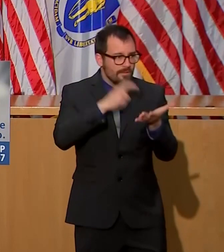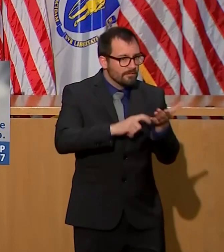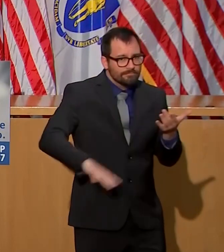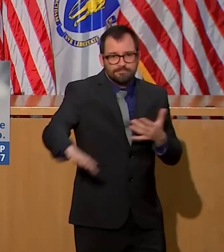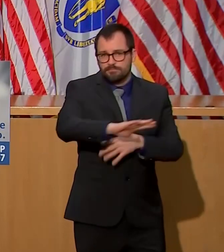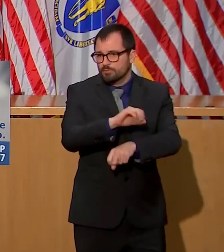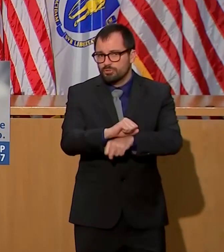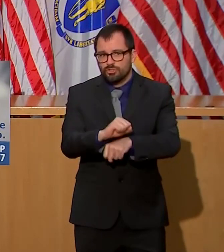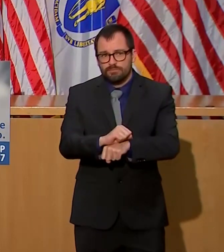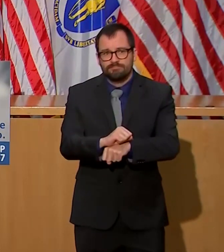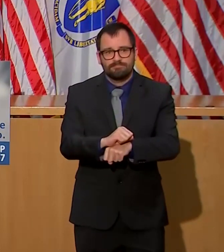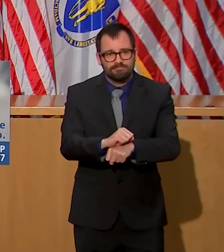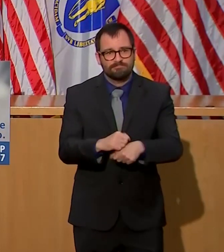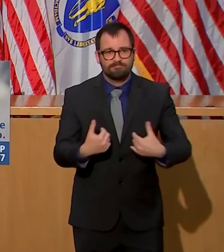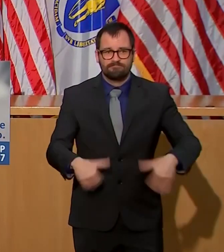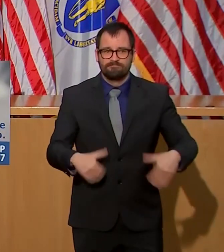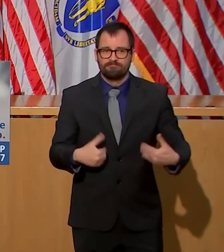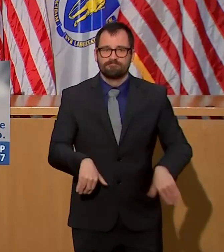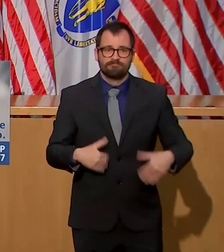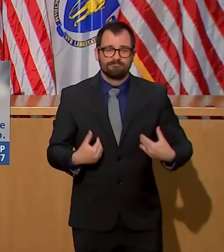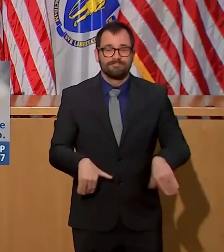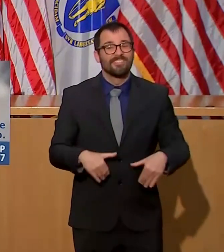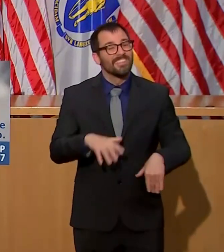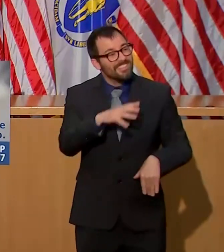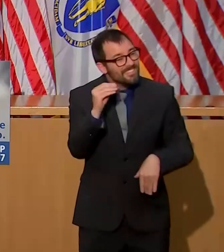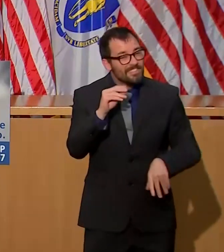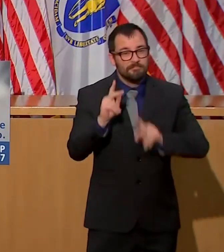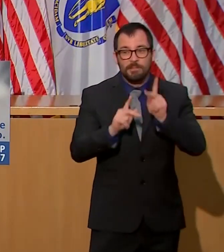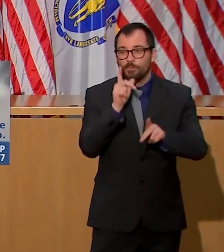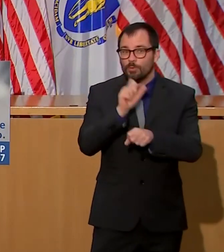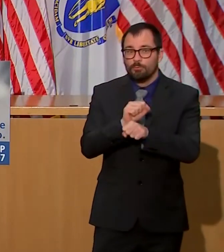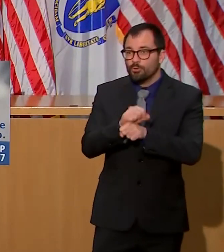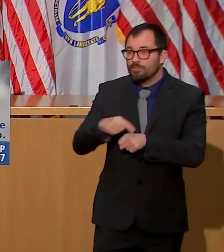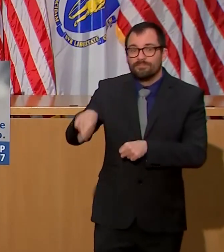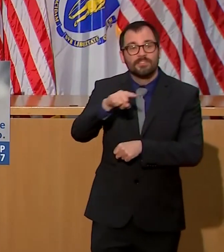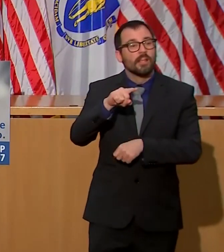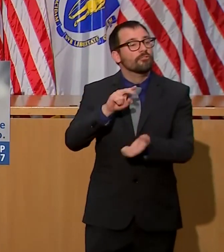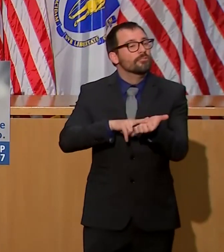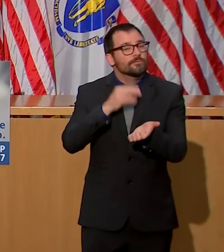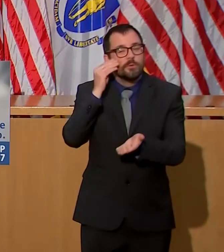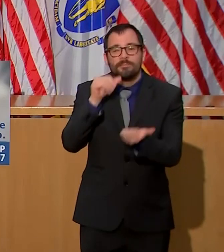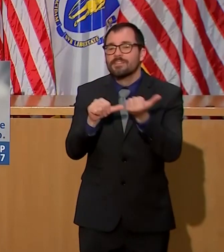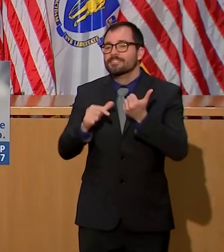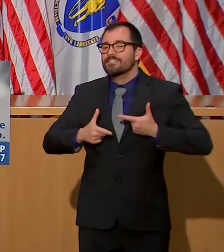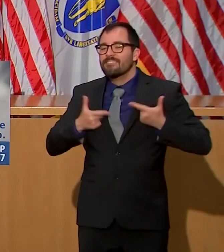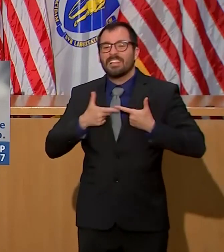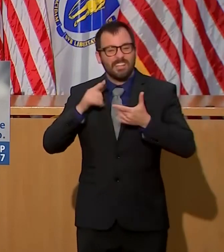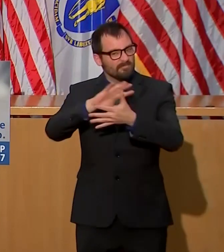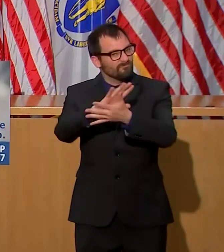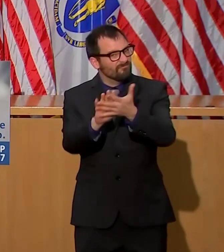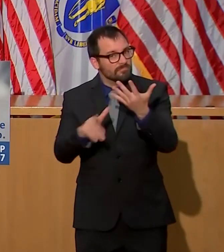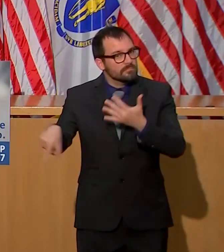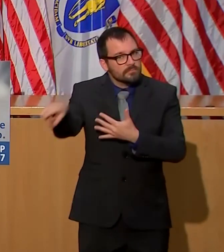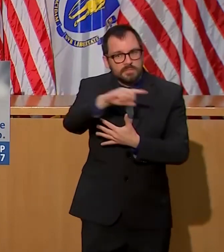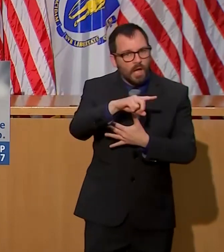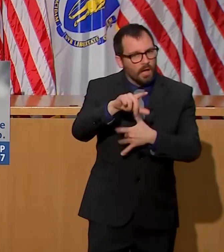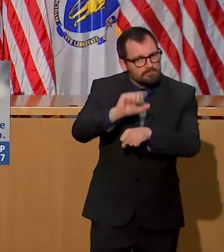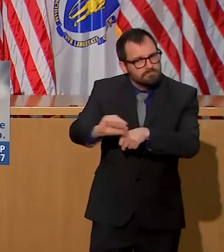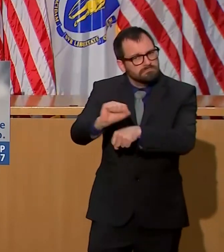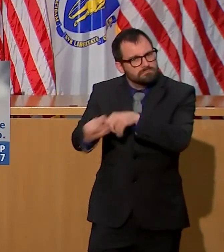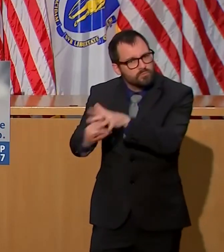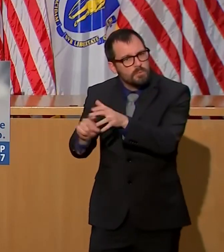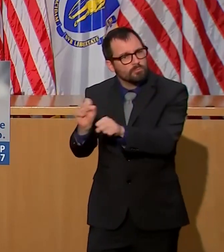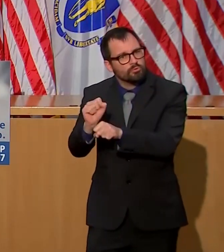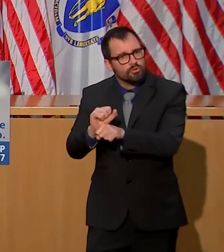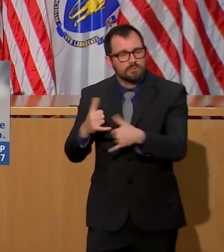and on this one I can speak with personal experience both for my mom who fought Alzheimer's alongside my dad for 10 years